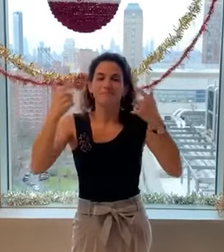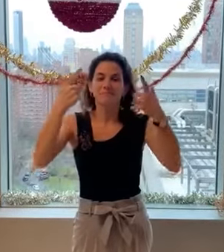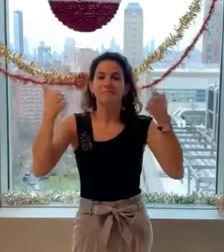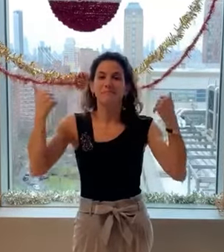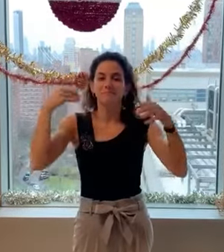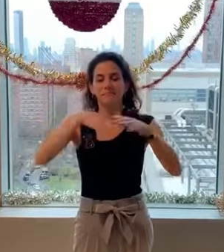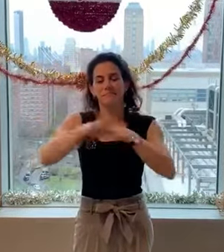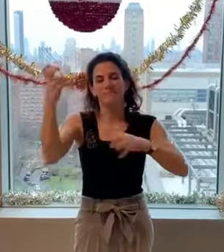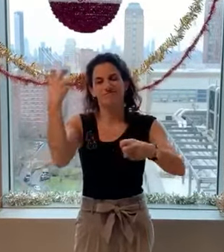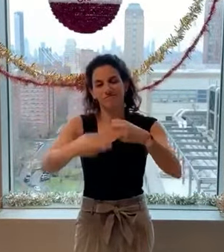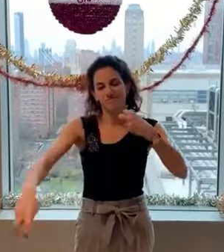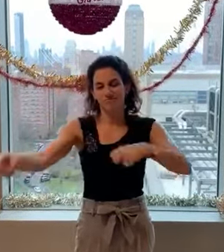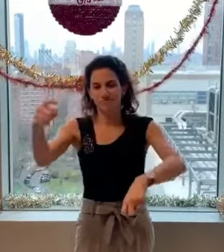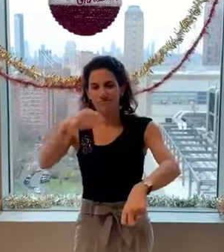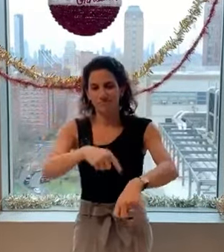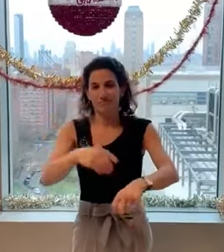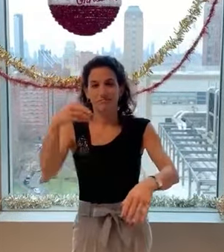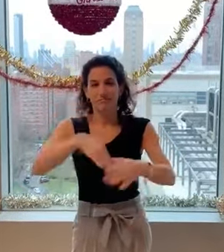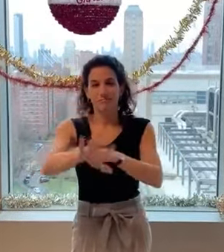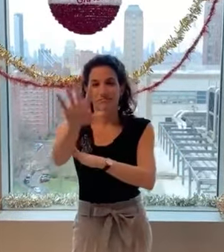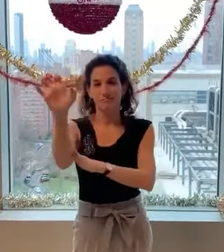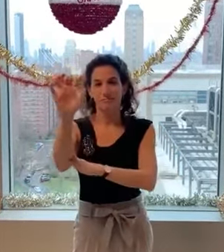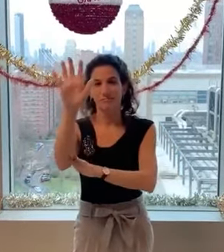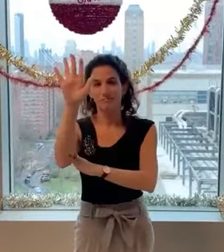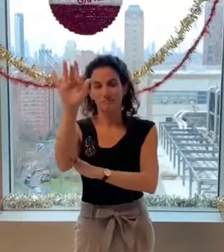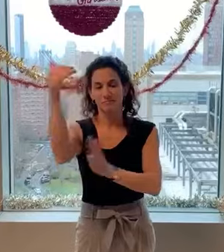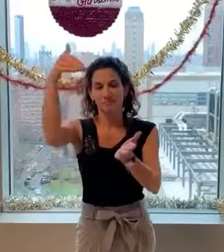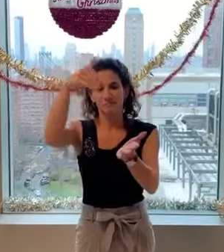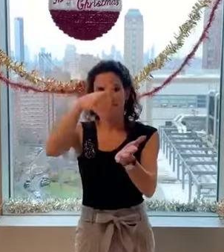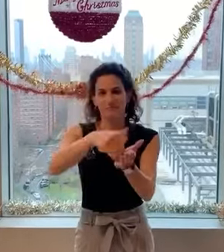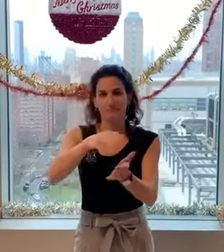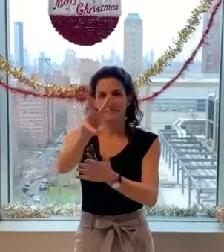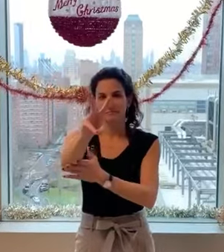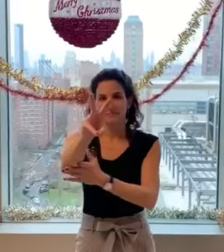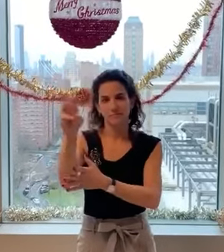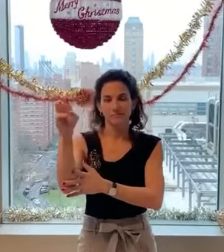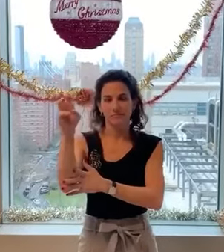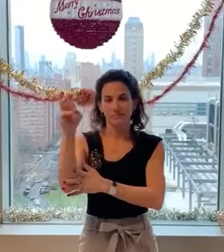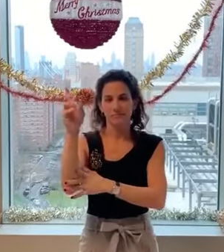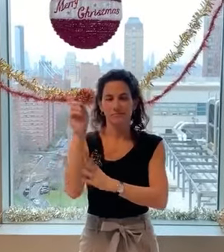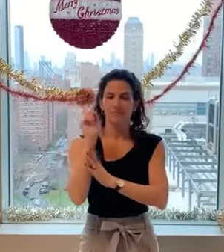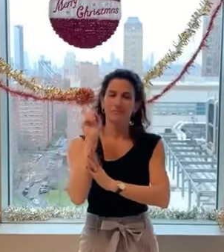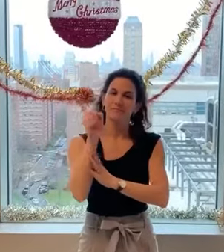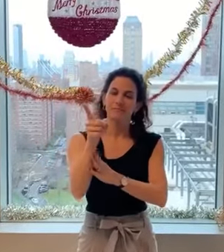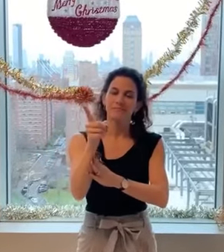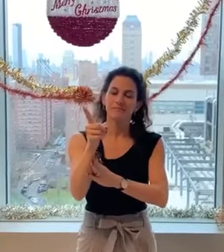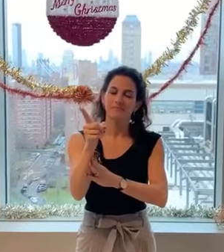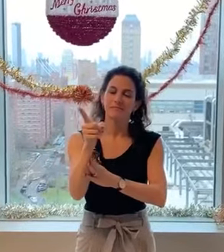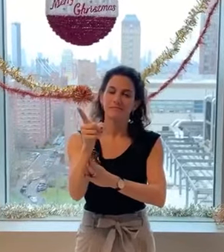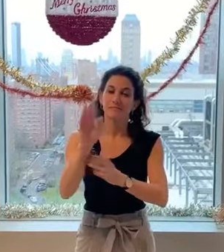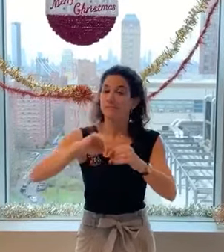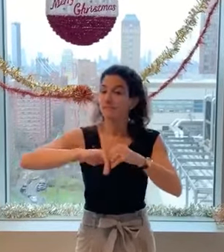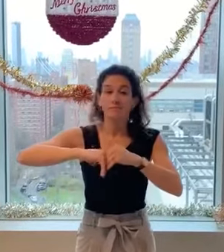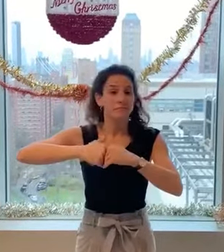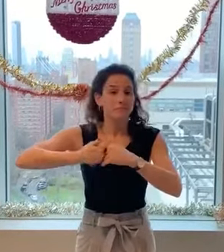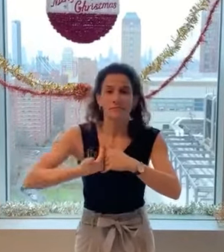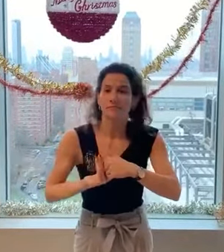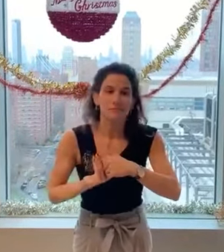strife In five hundred, twenty-five thousand, six hundred minutes How do